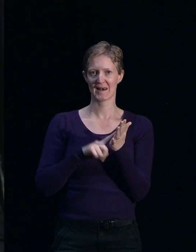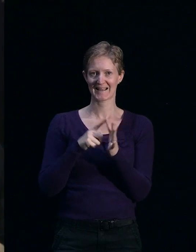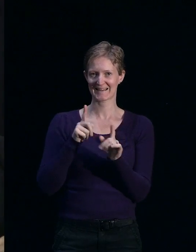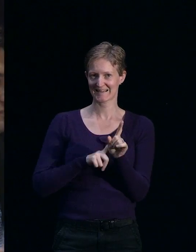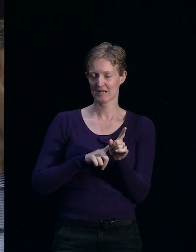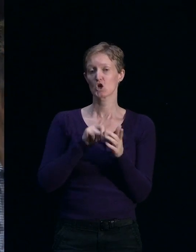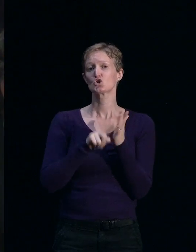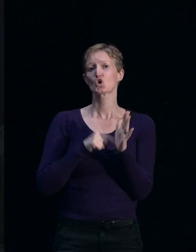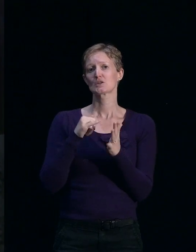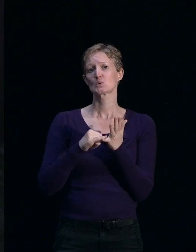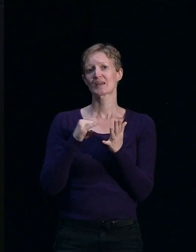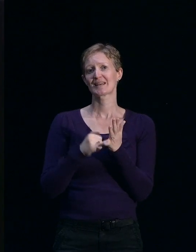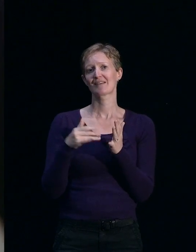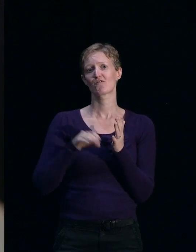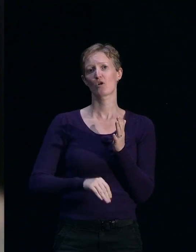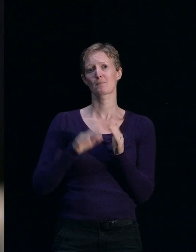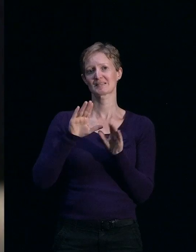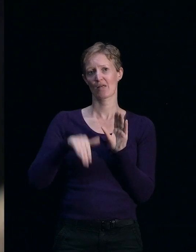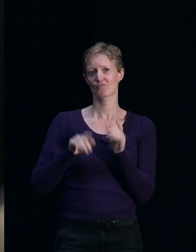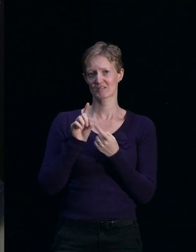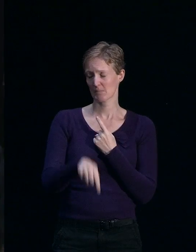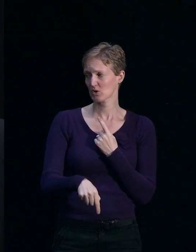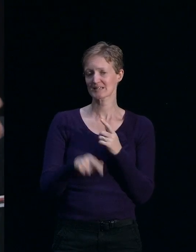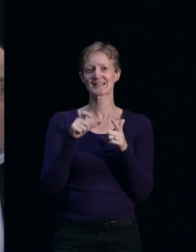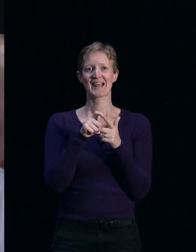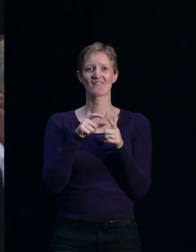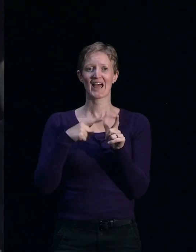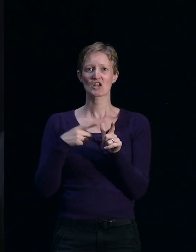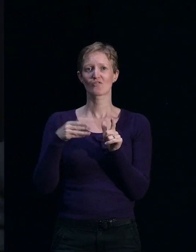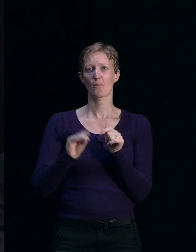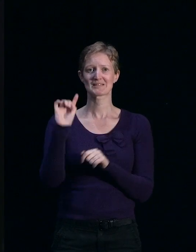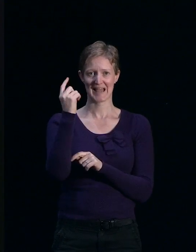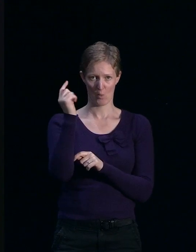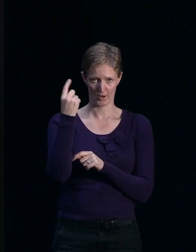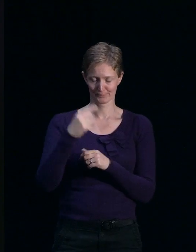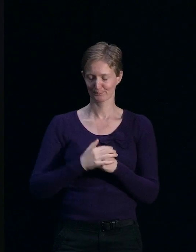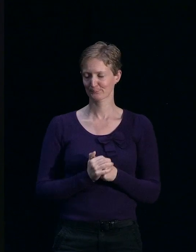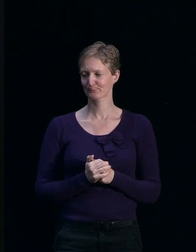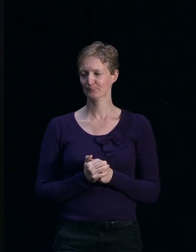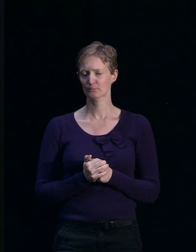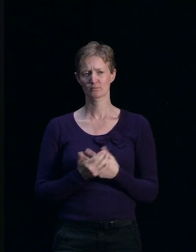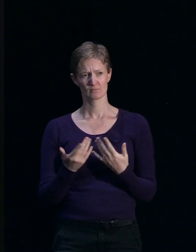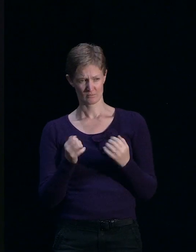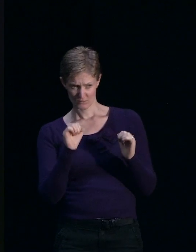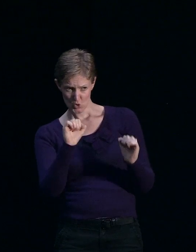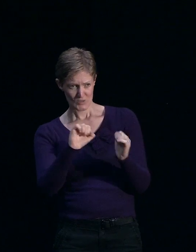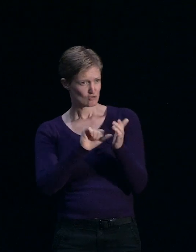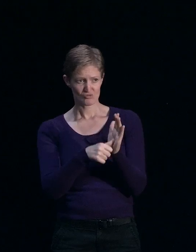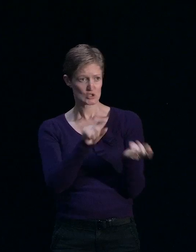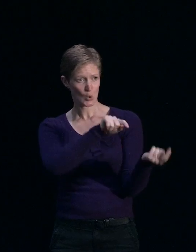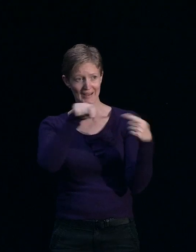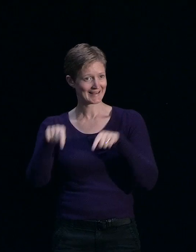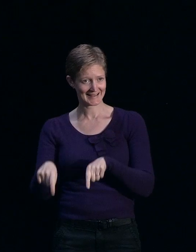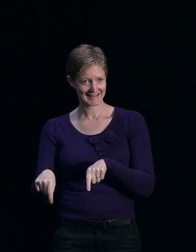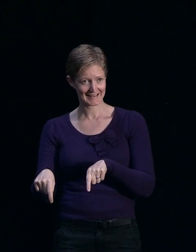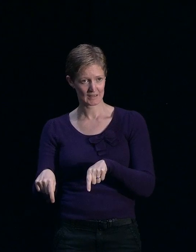from Southern Response and David Ash from Tower. Now, if your insurer is not represented here